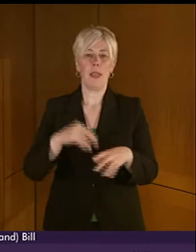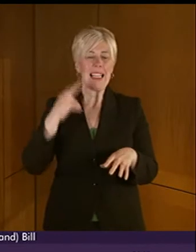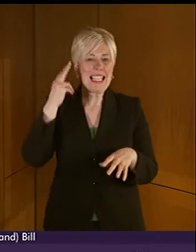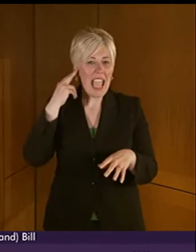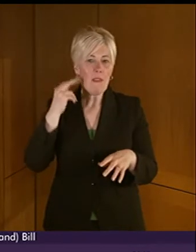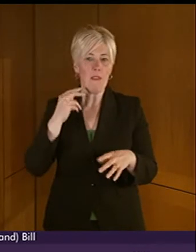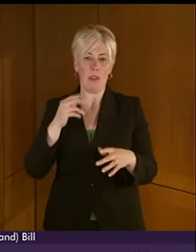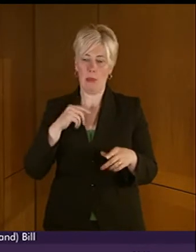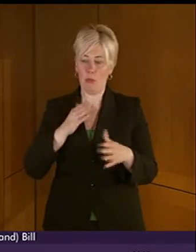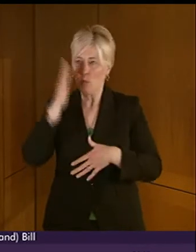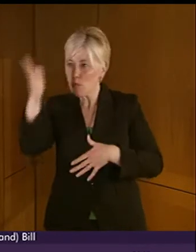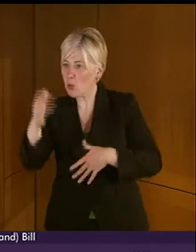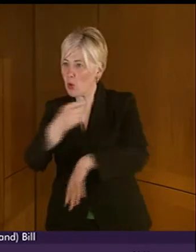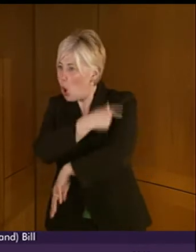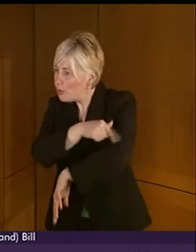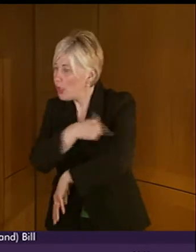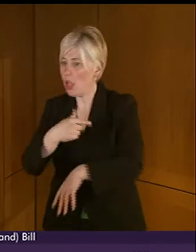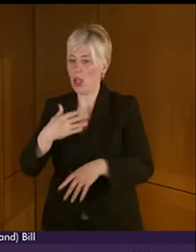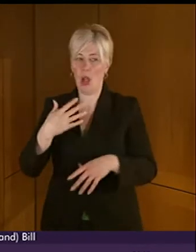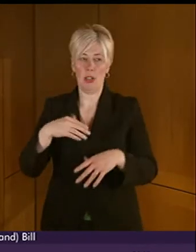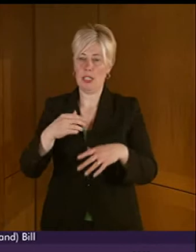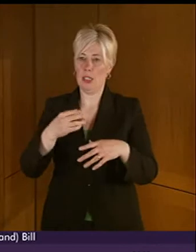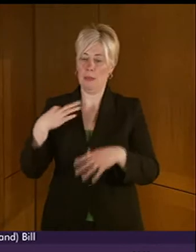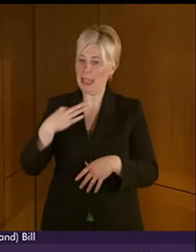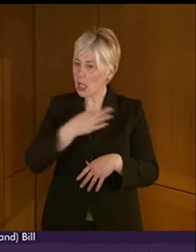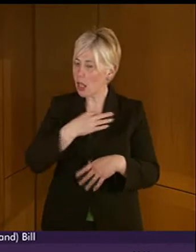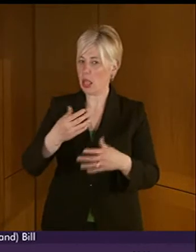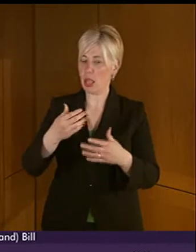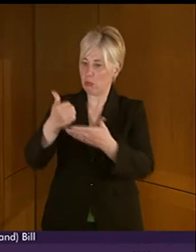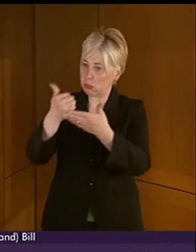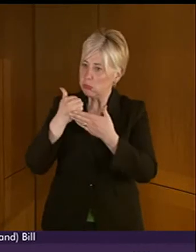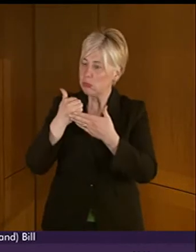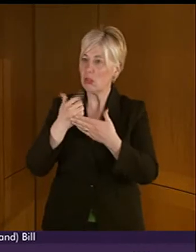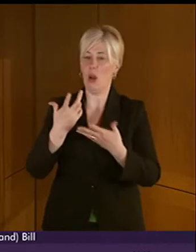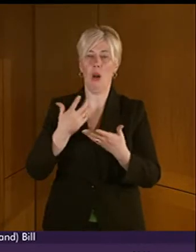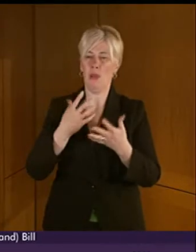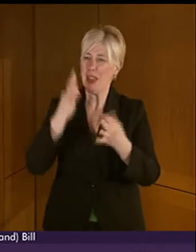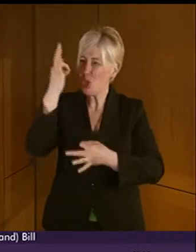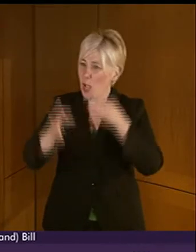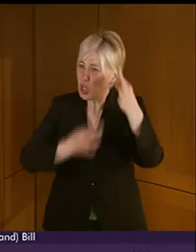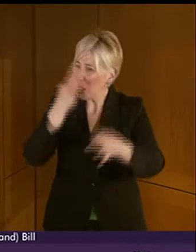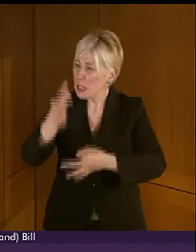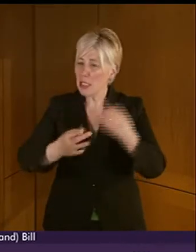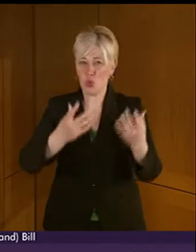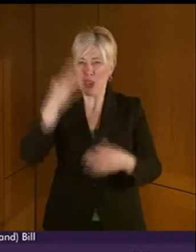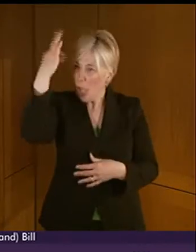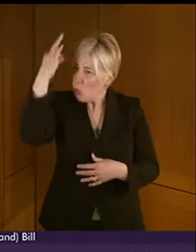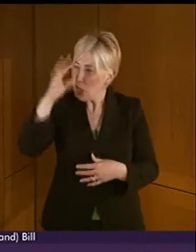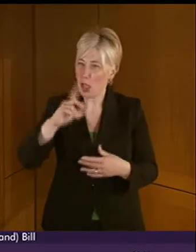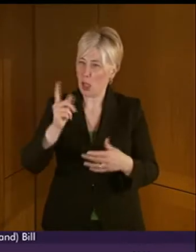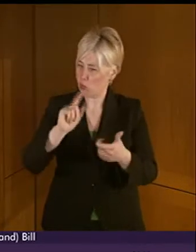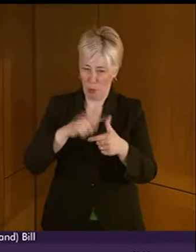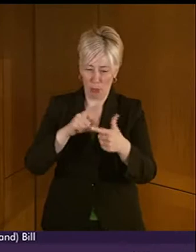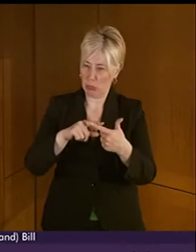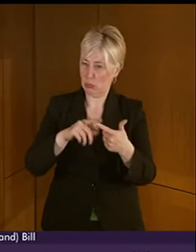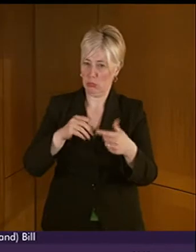medical analysis and treatment, or faced by questions they may have on the many local council services or on rail and